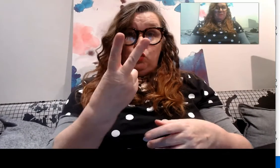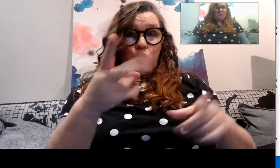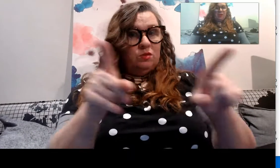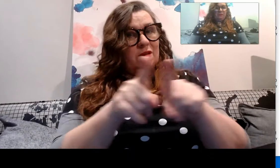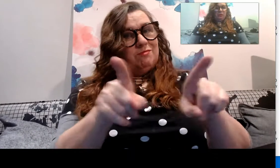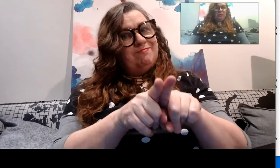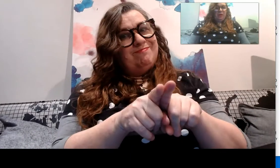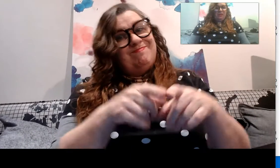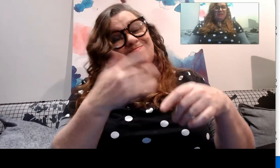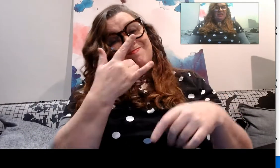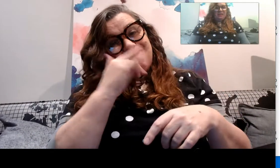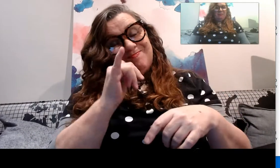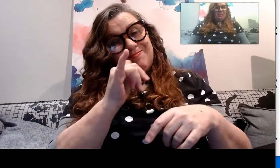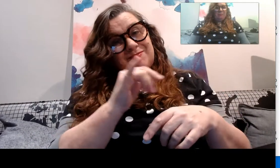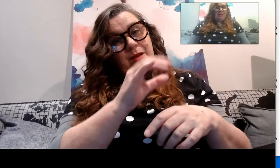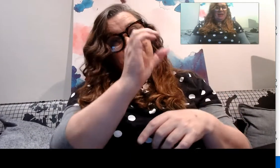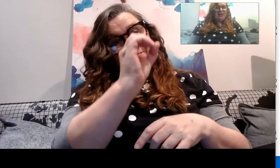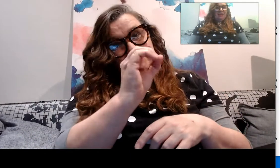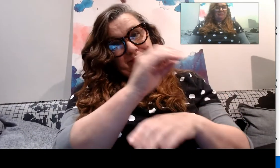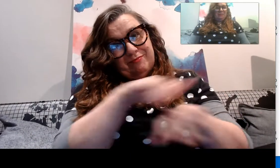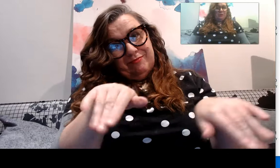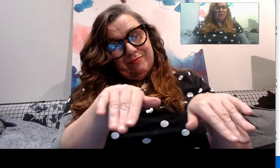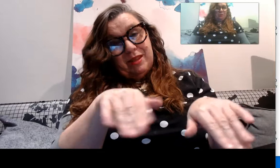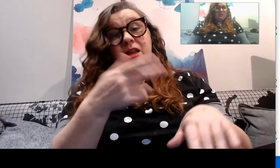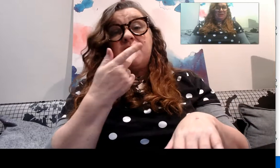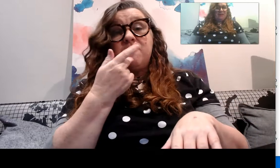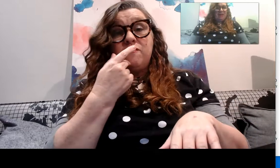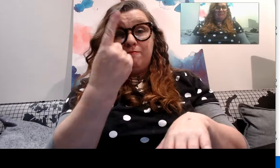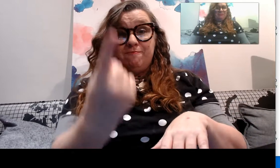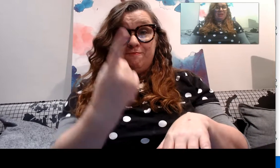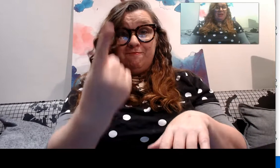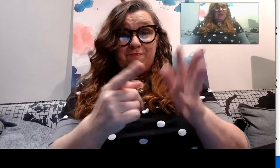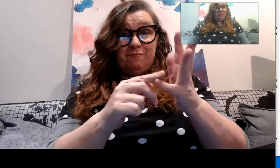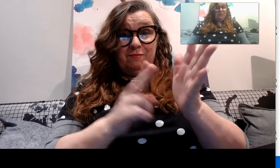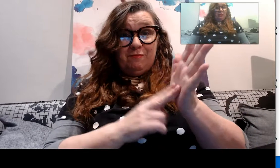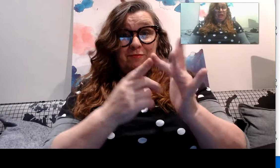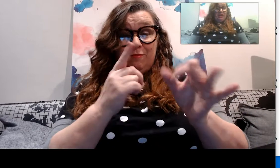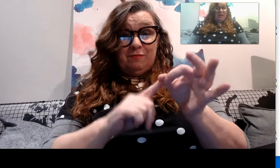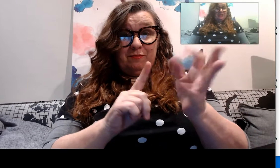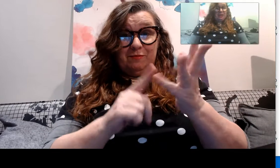and if two people have the exact same thing bad luck zero points nah and if you have a unique answer